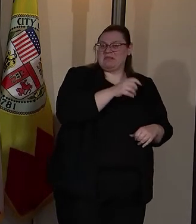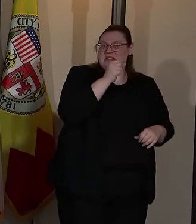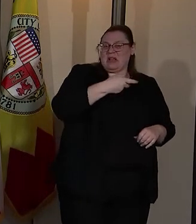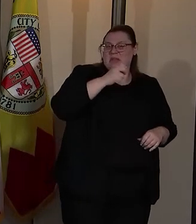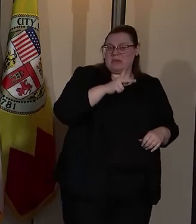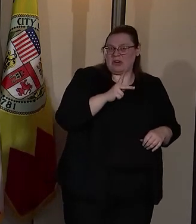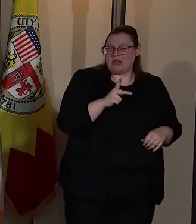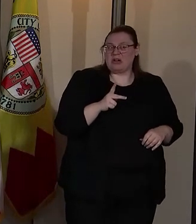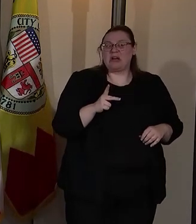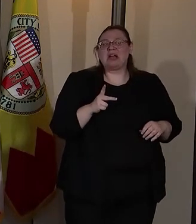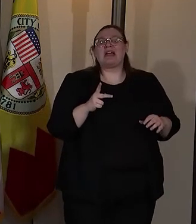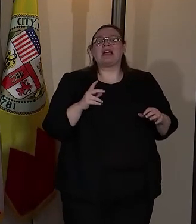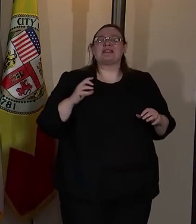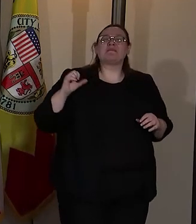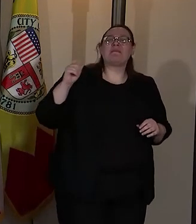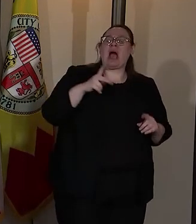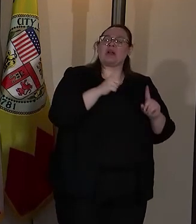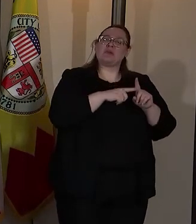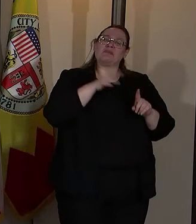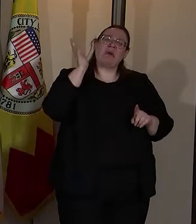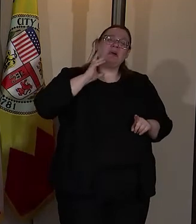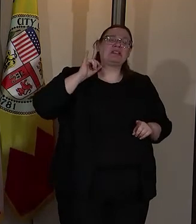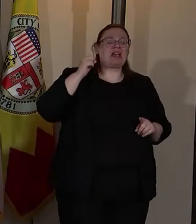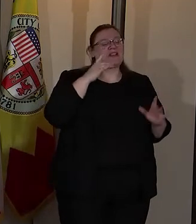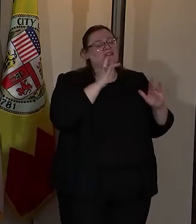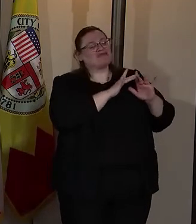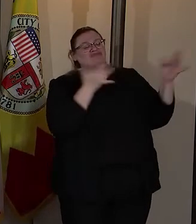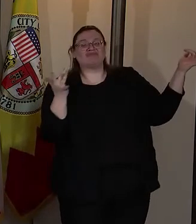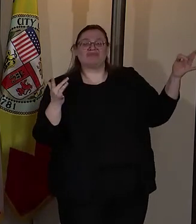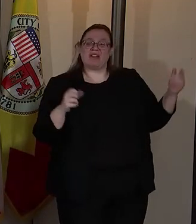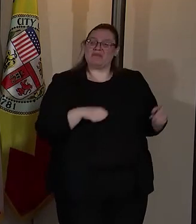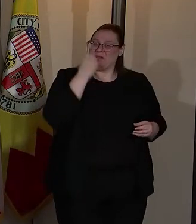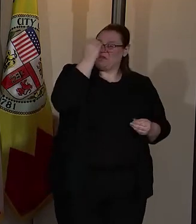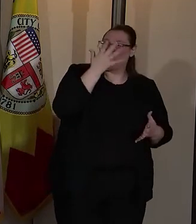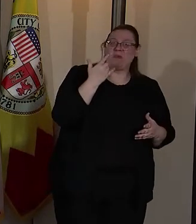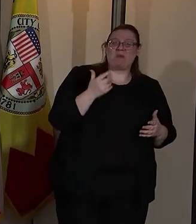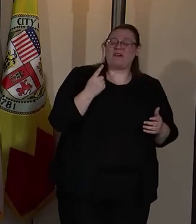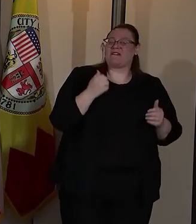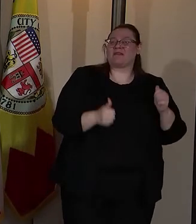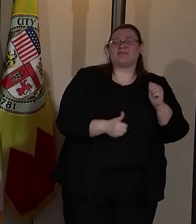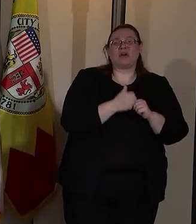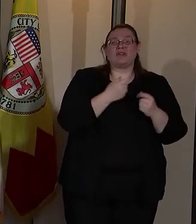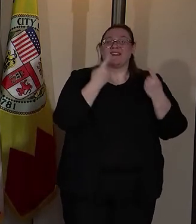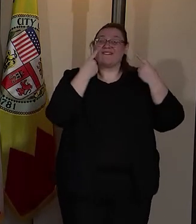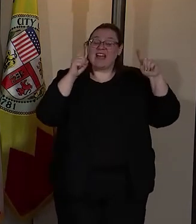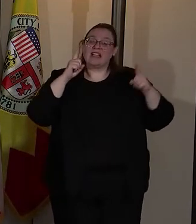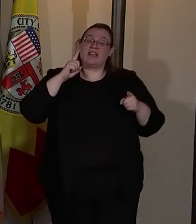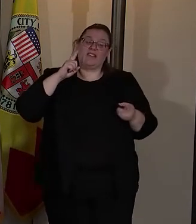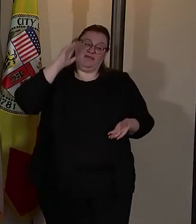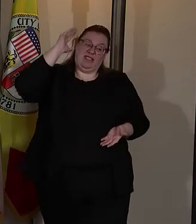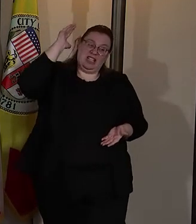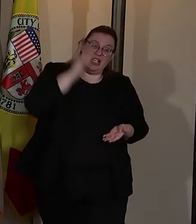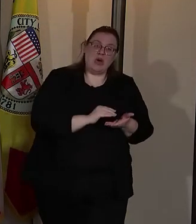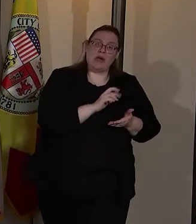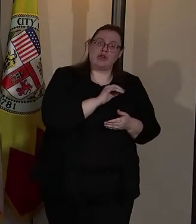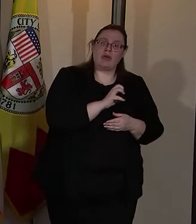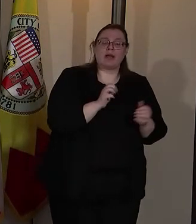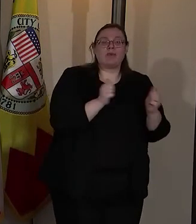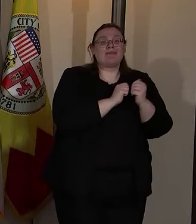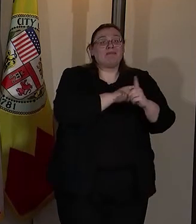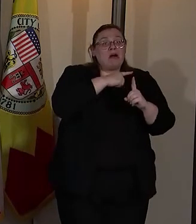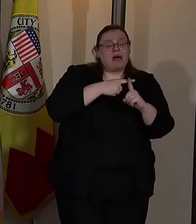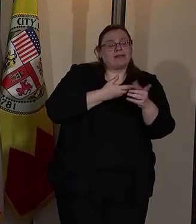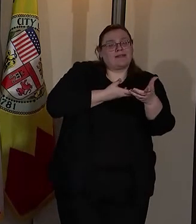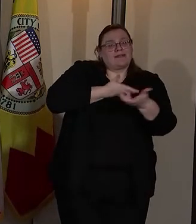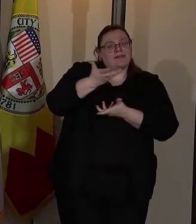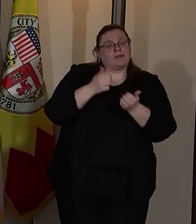is returning to its glory days. I am proud to say this model has been highly effective in lowering crime through positive interaction